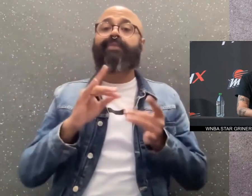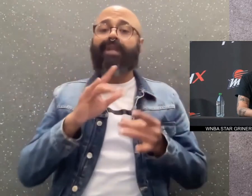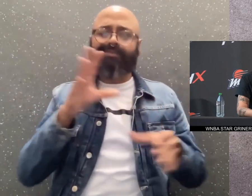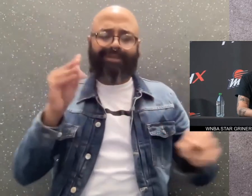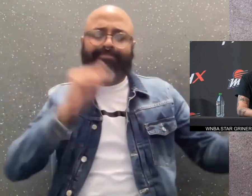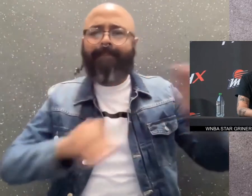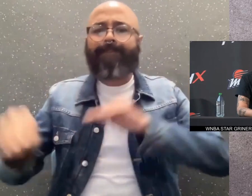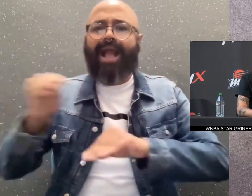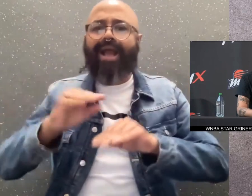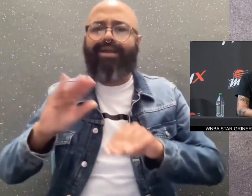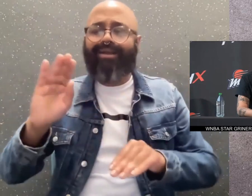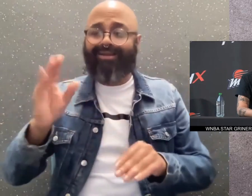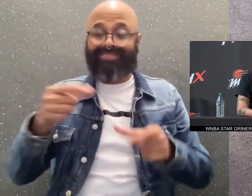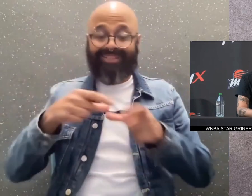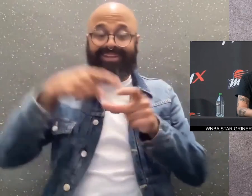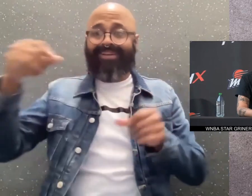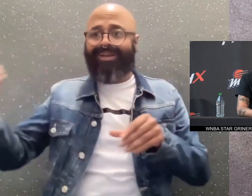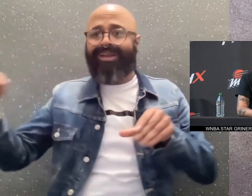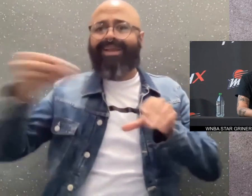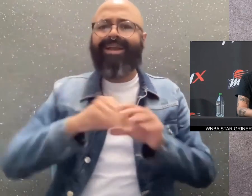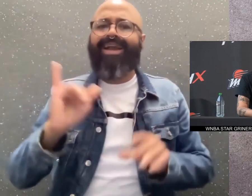Griner said she packed the cartridges by mistake.